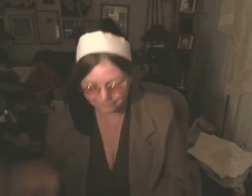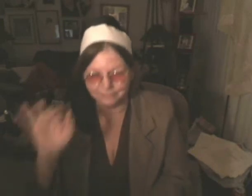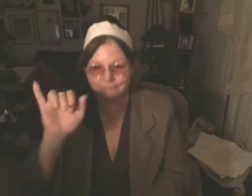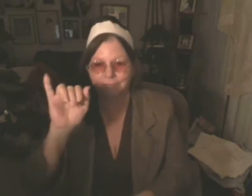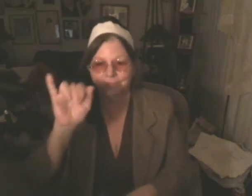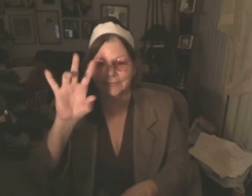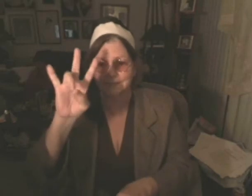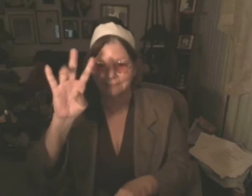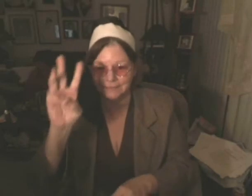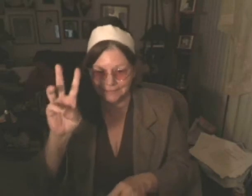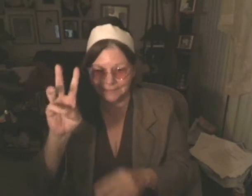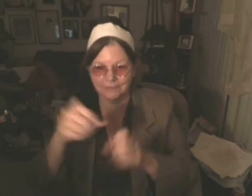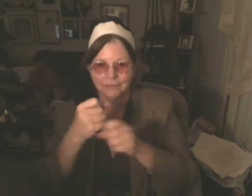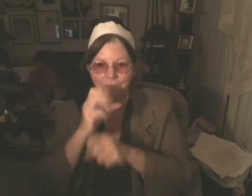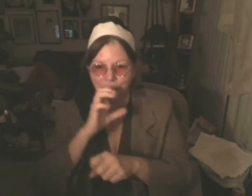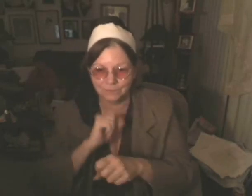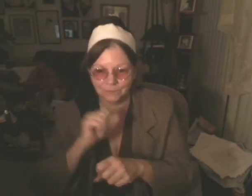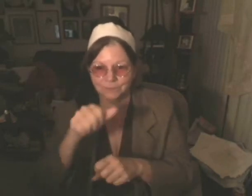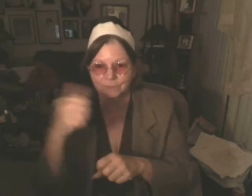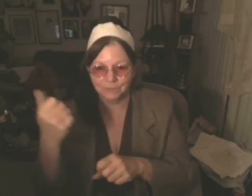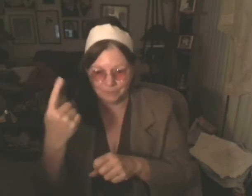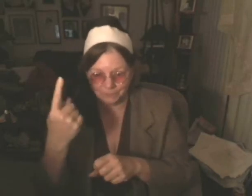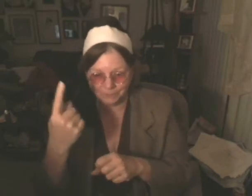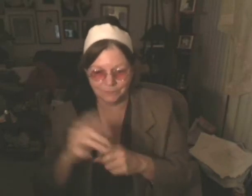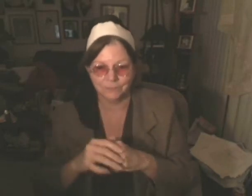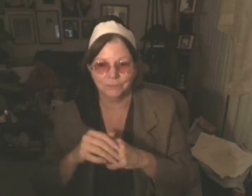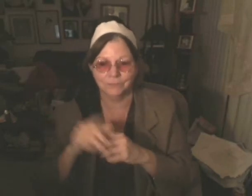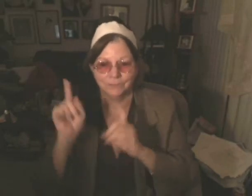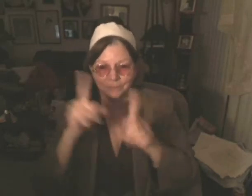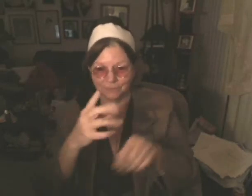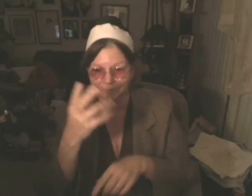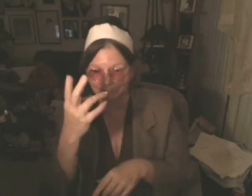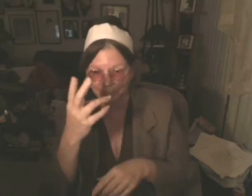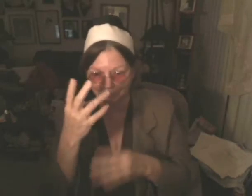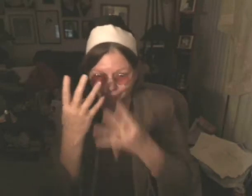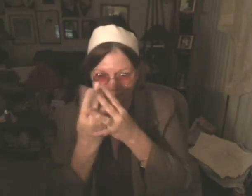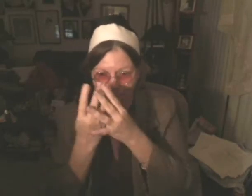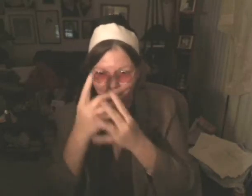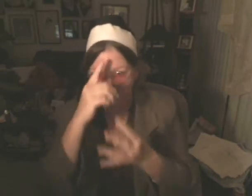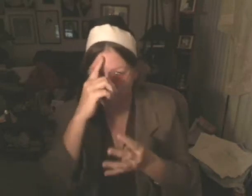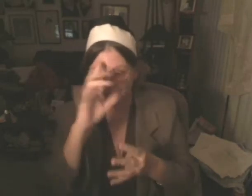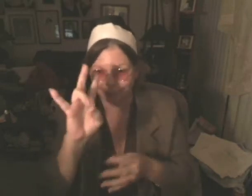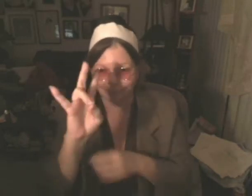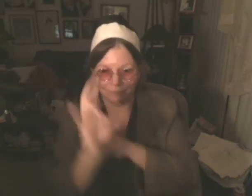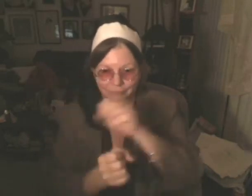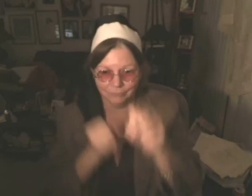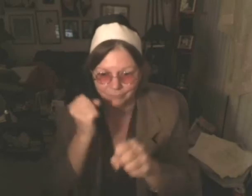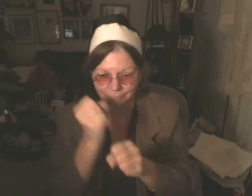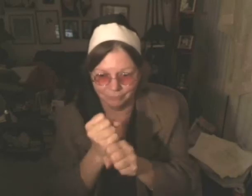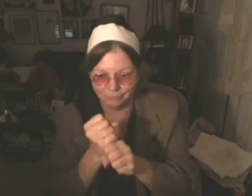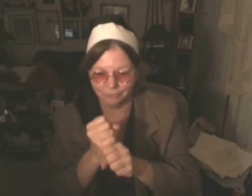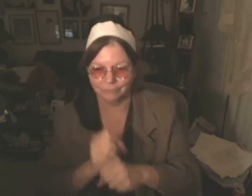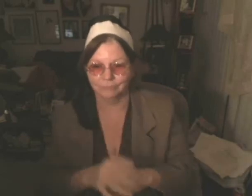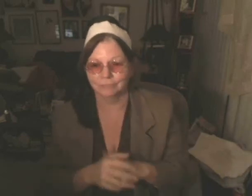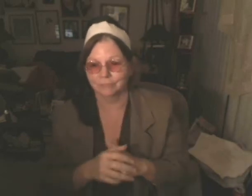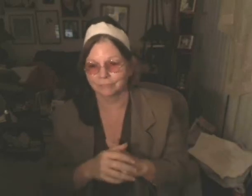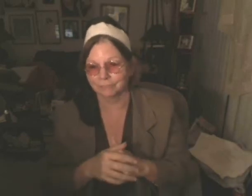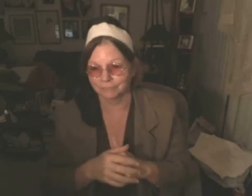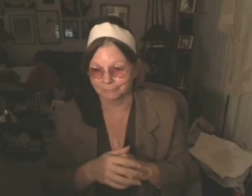We'll see how it goes, we'll keep testing, but we can't see the tumors anymore. Please call the number on your screen to speak with an oncology